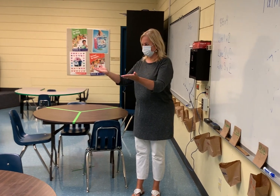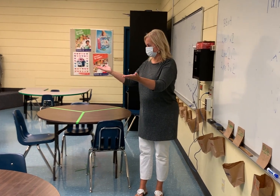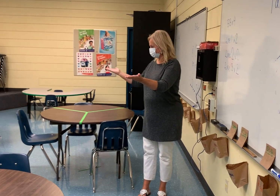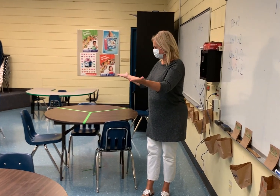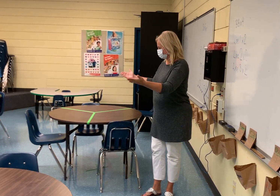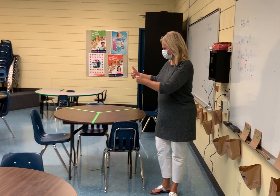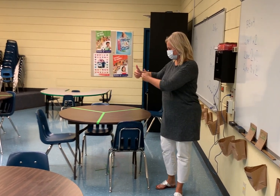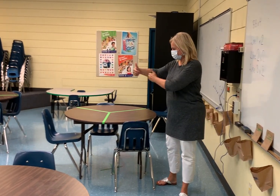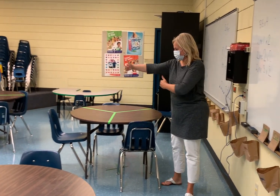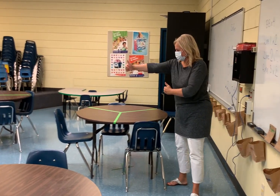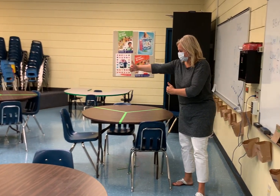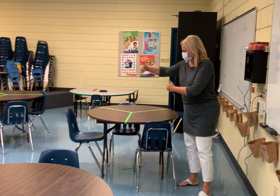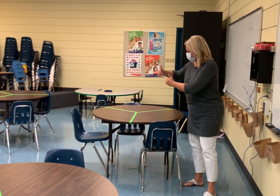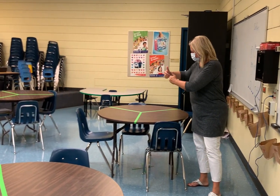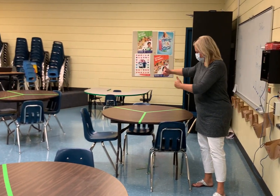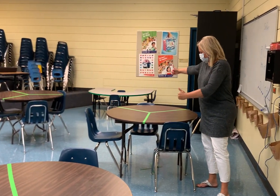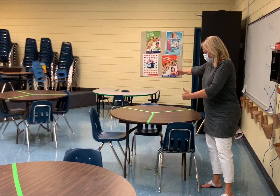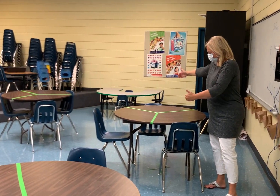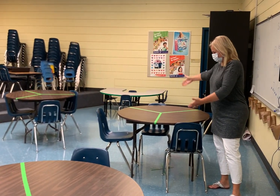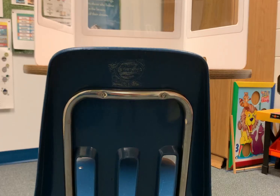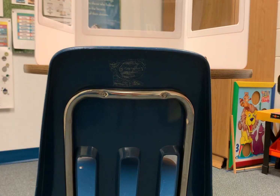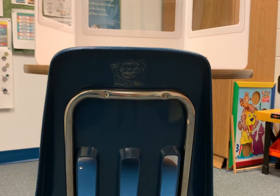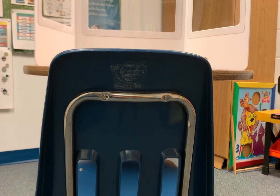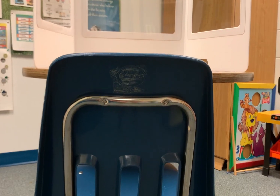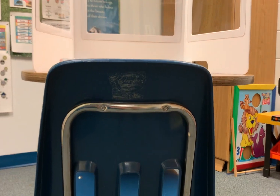sanitize their hands before sitting in their marked places.